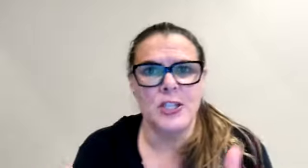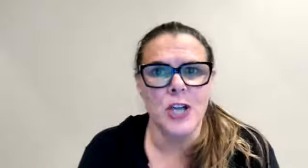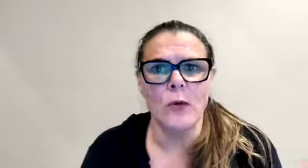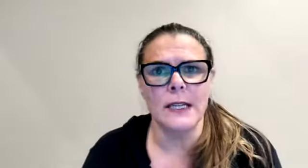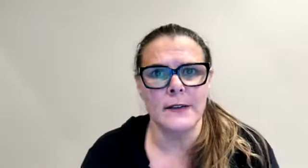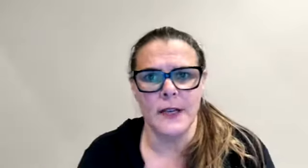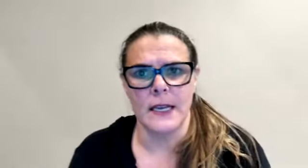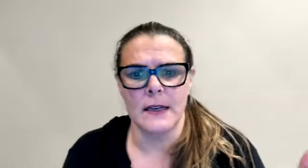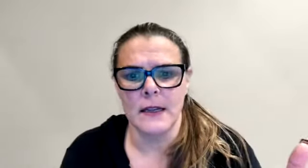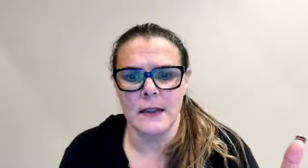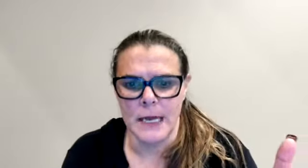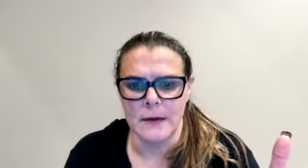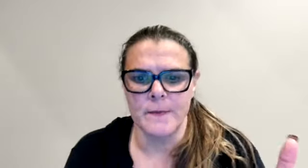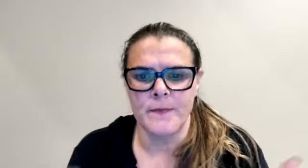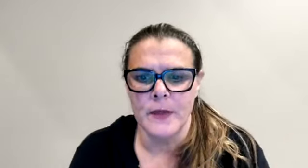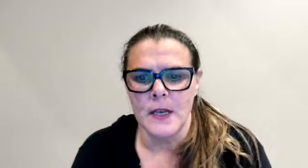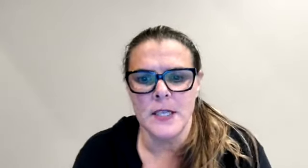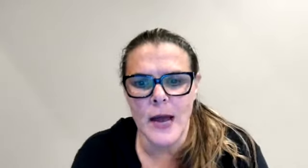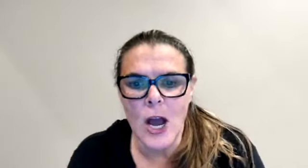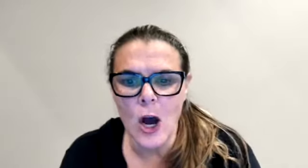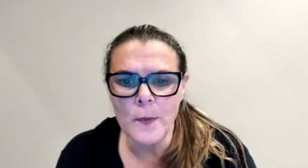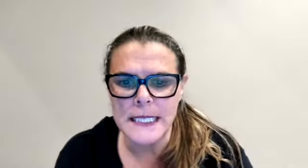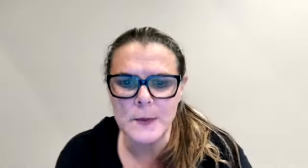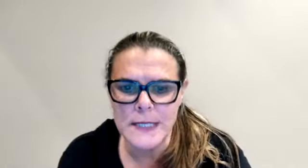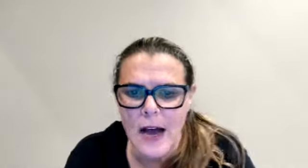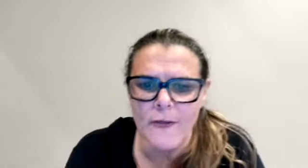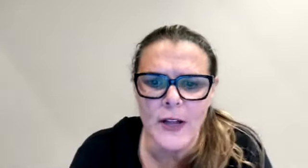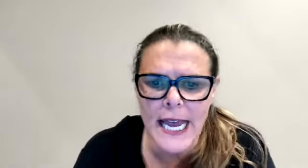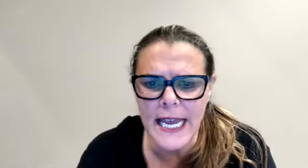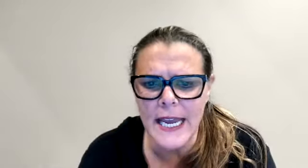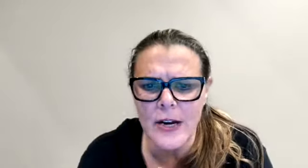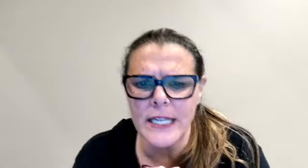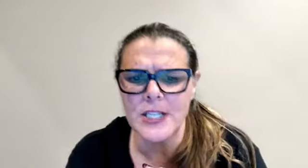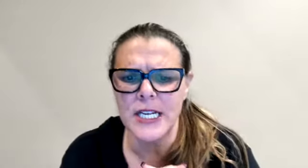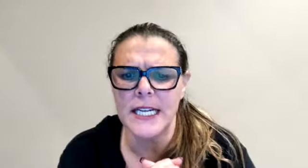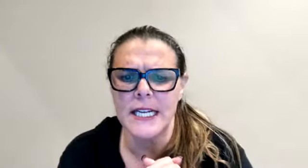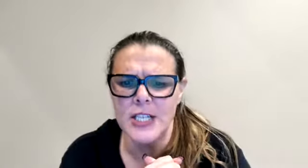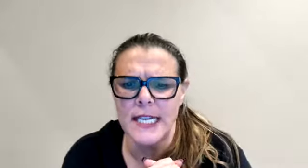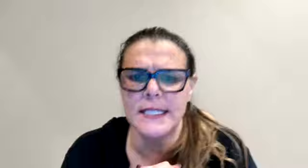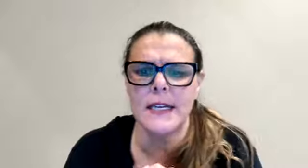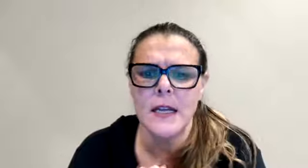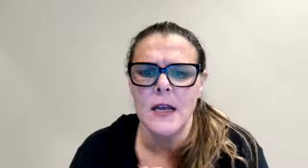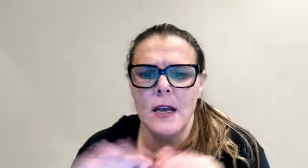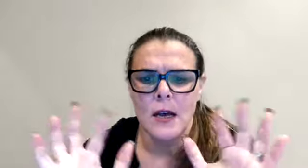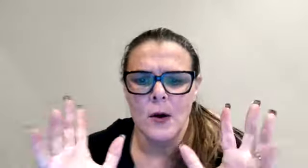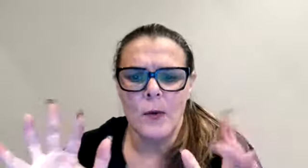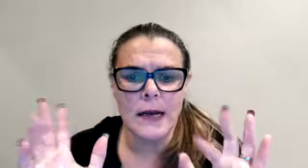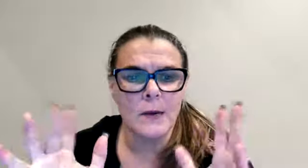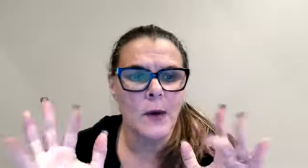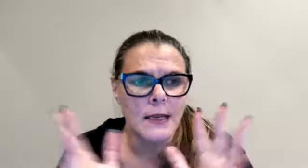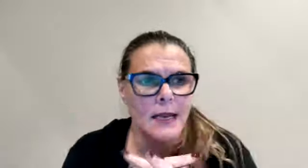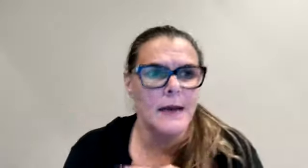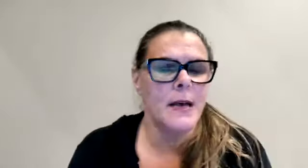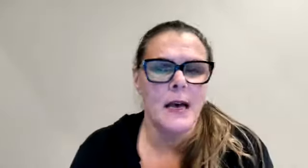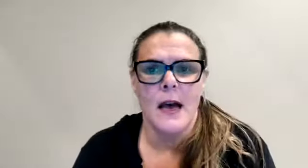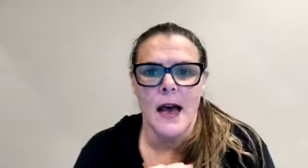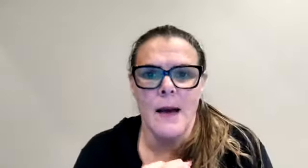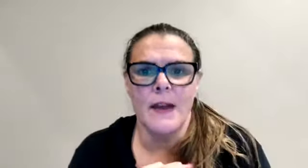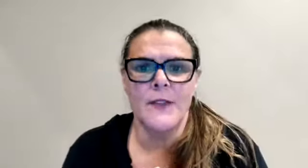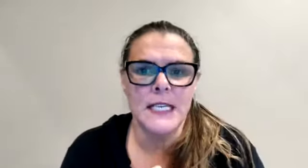don't live in the middle. So I hope this was helpful. Hey, Erin and Gina and Jason. Welcome, welcome. If this